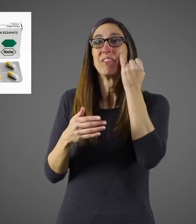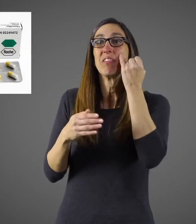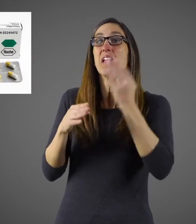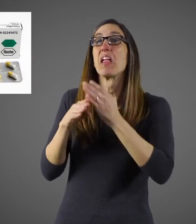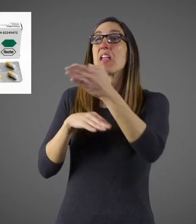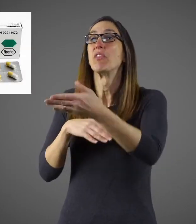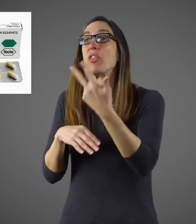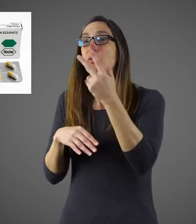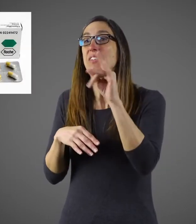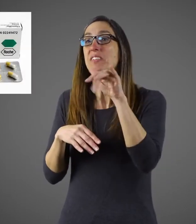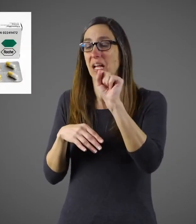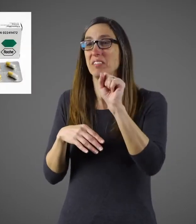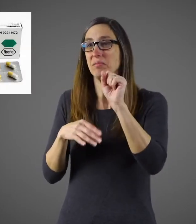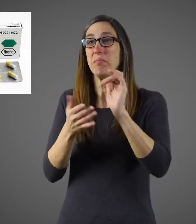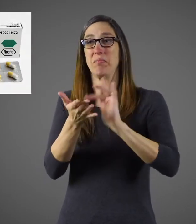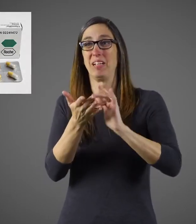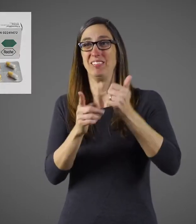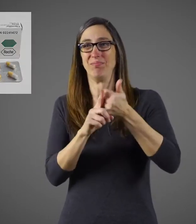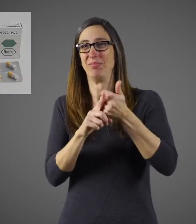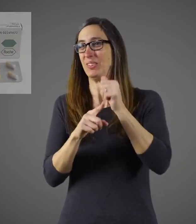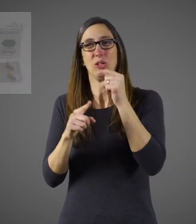After three days, the medicine doesn't help to reduce symptoms.